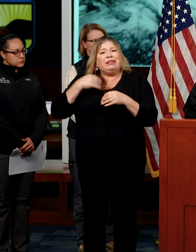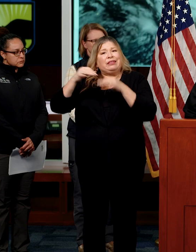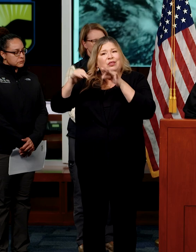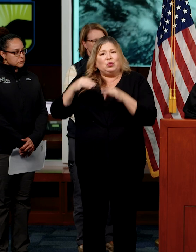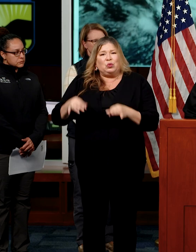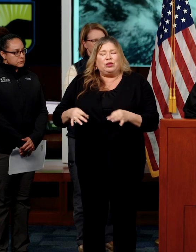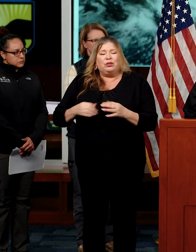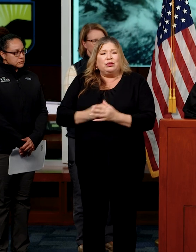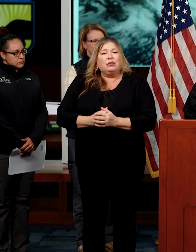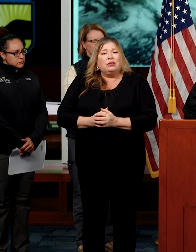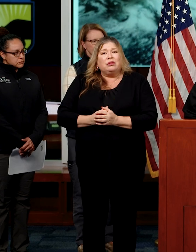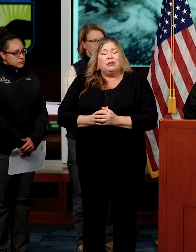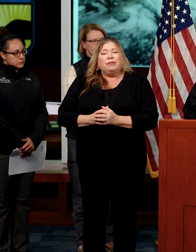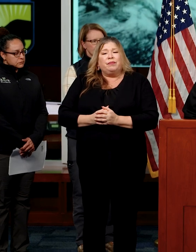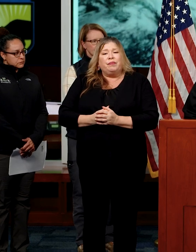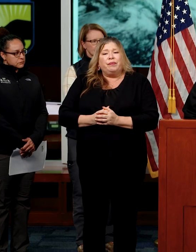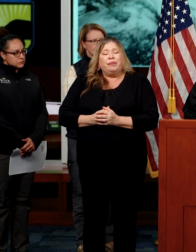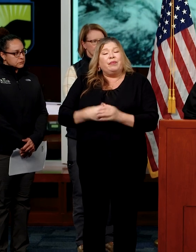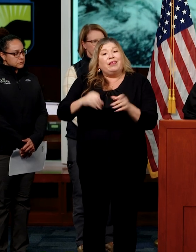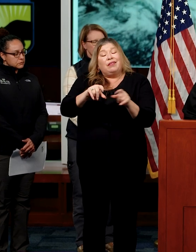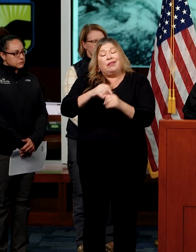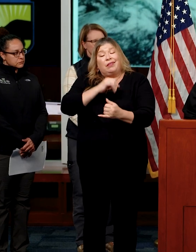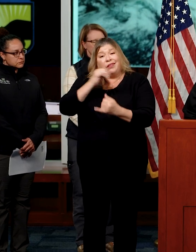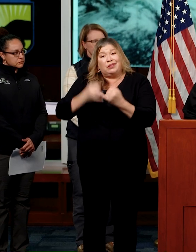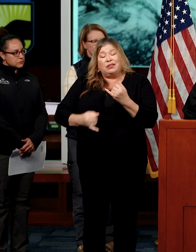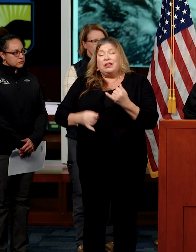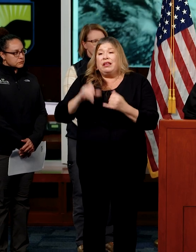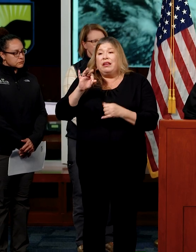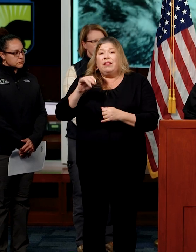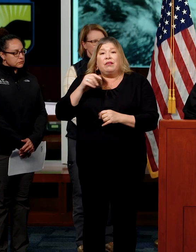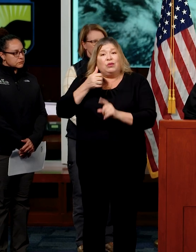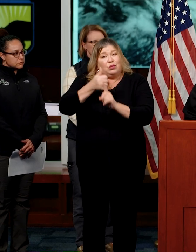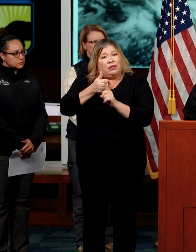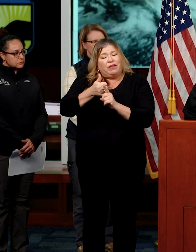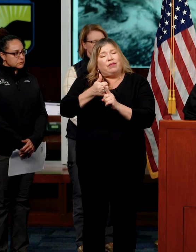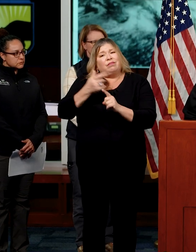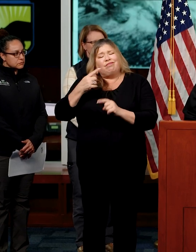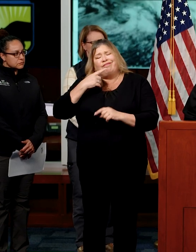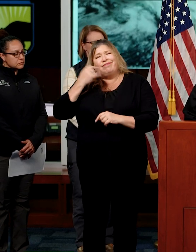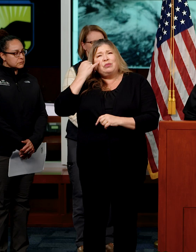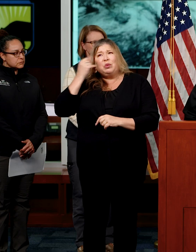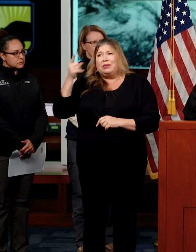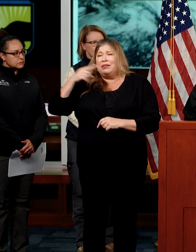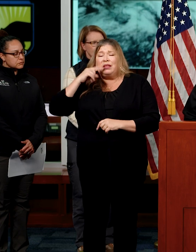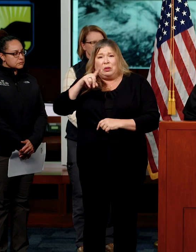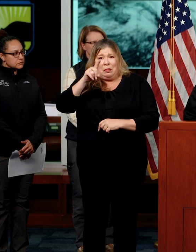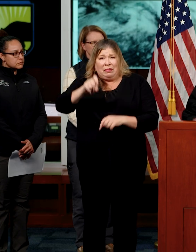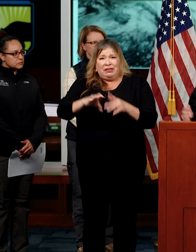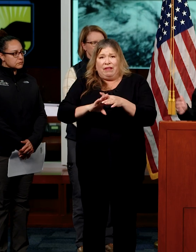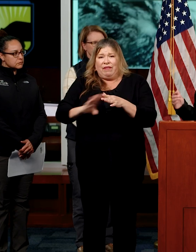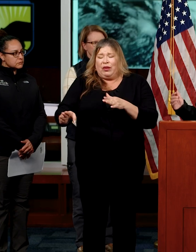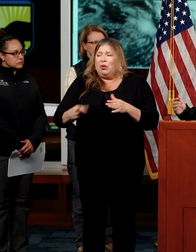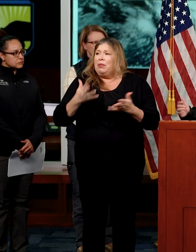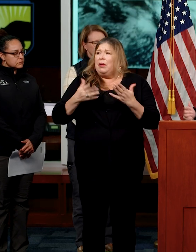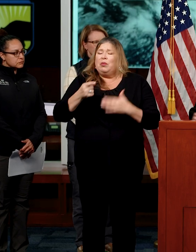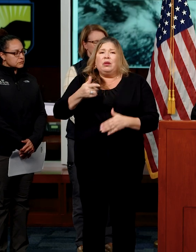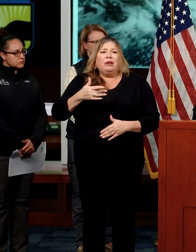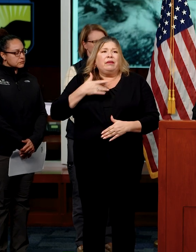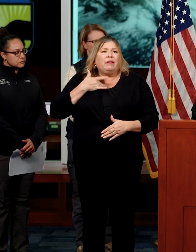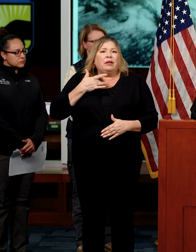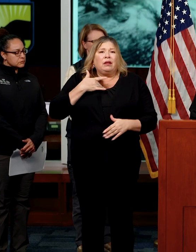everyone in your area. And lastly, if you are asked to evacuate, even though, as